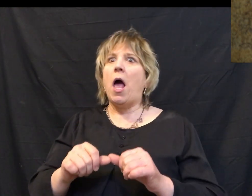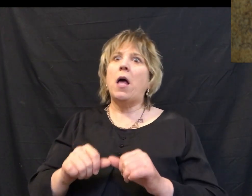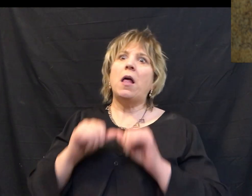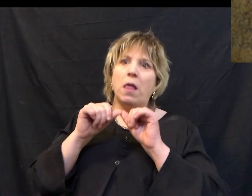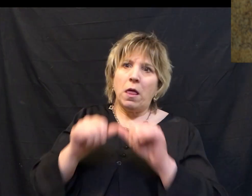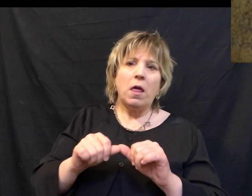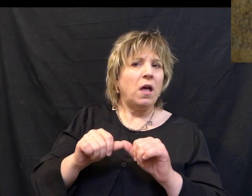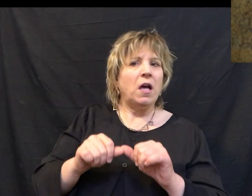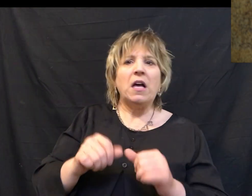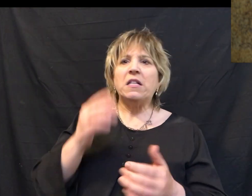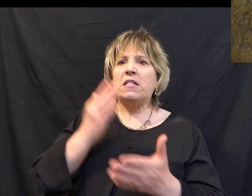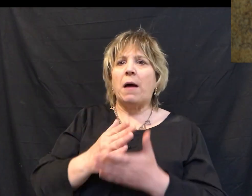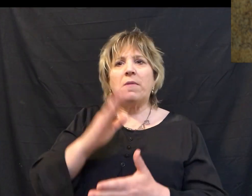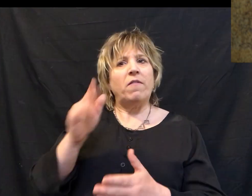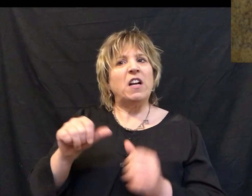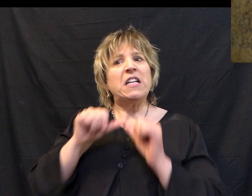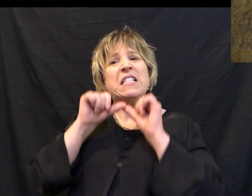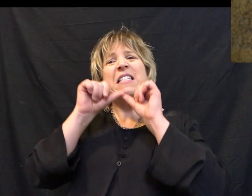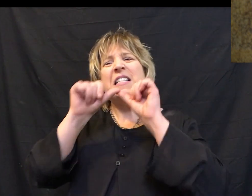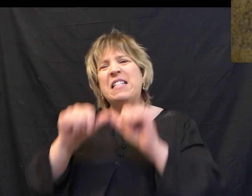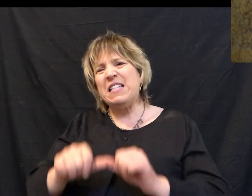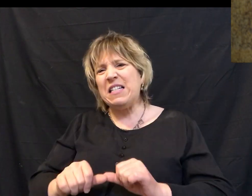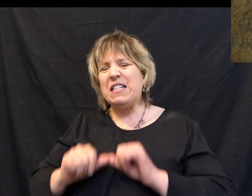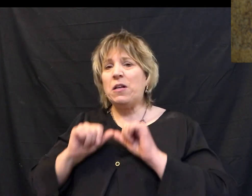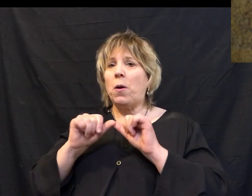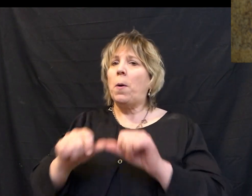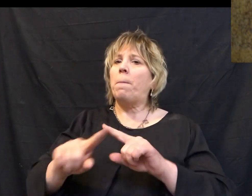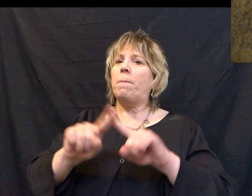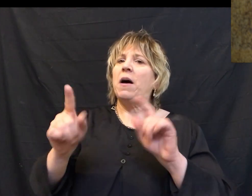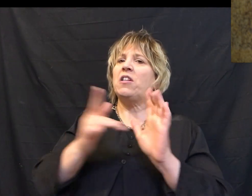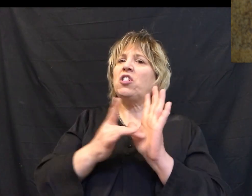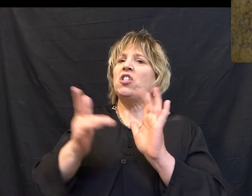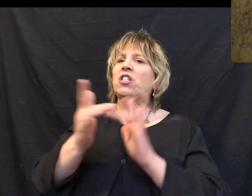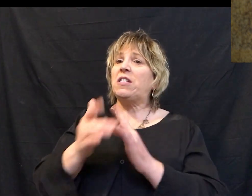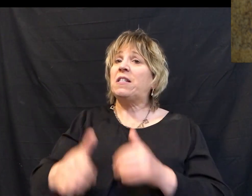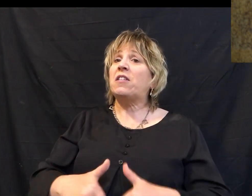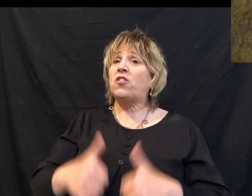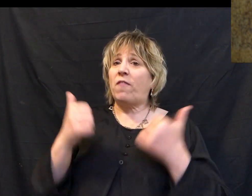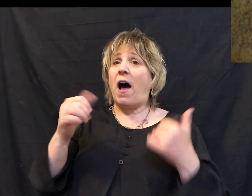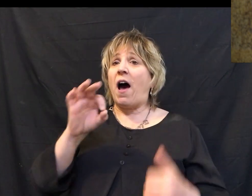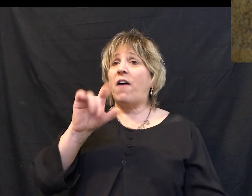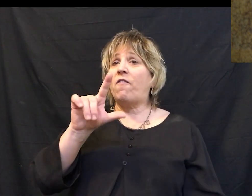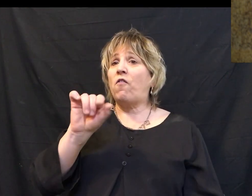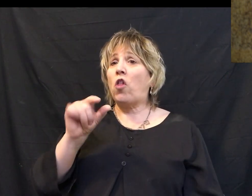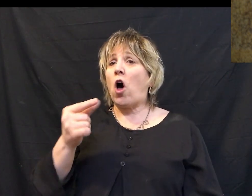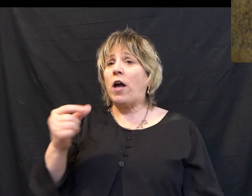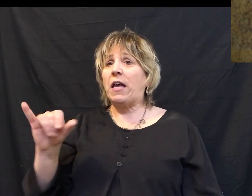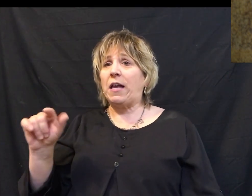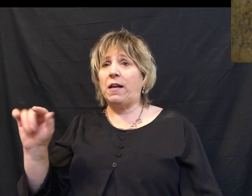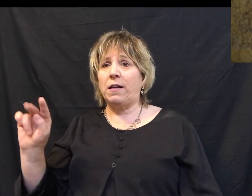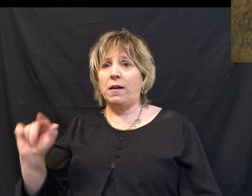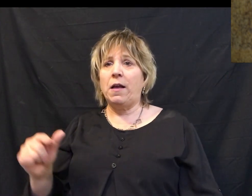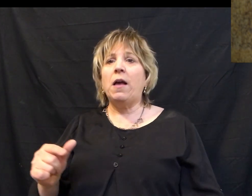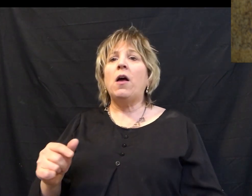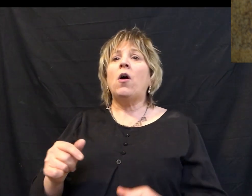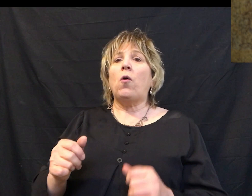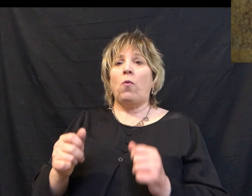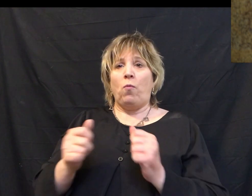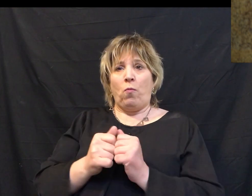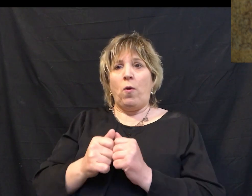end and it just never does. Continues. But Jesus survived the flogging at the hands of